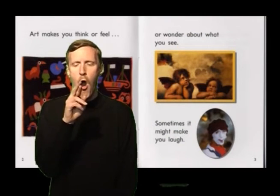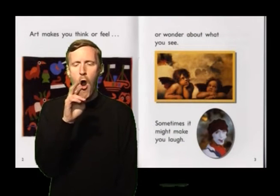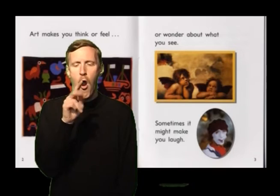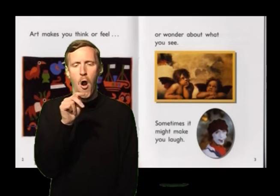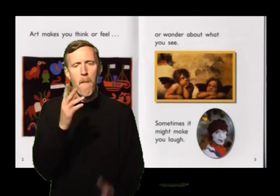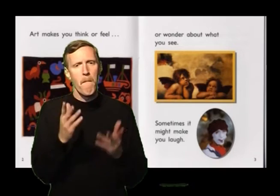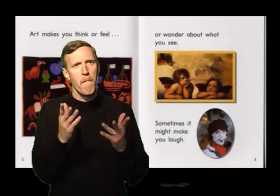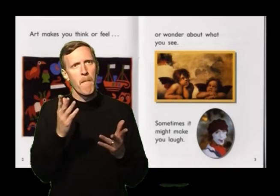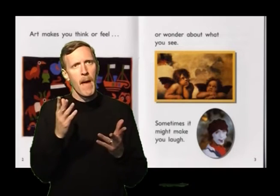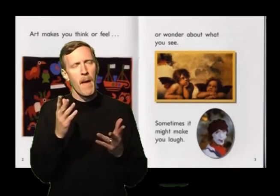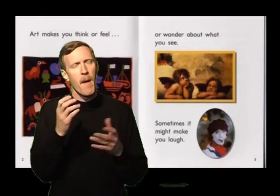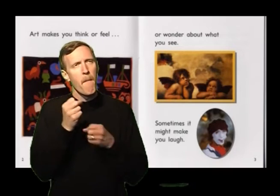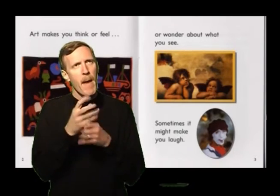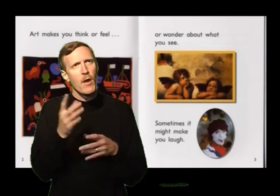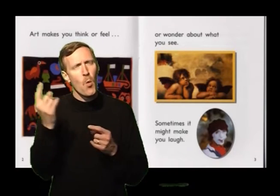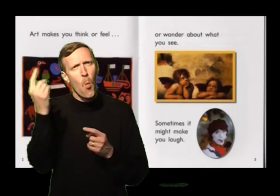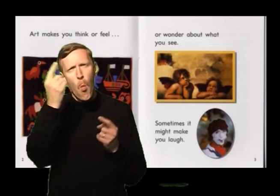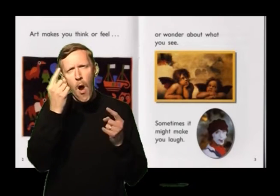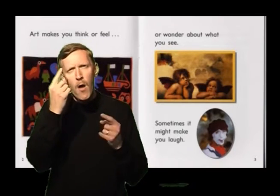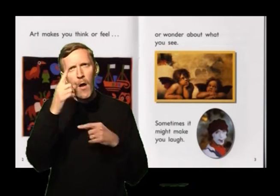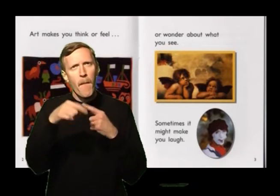Or wonder about what you see.